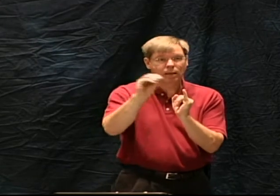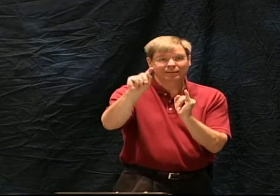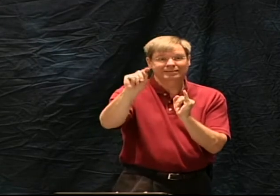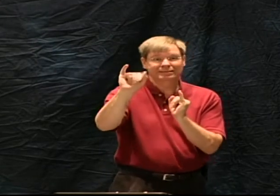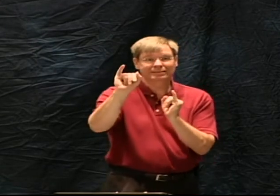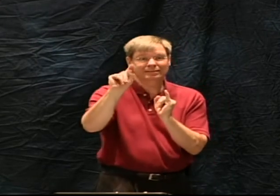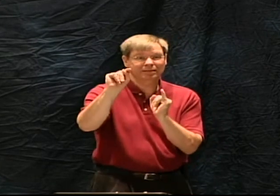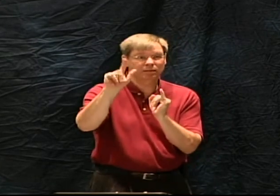jot